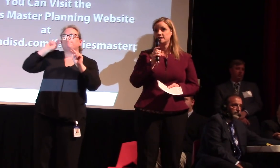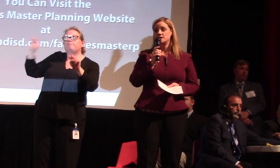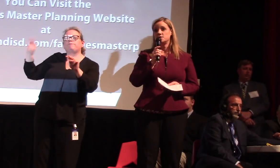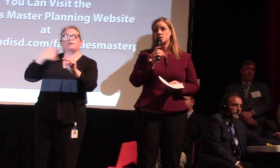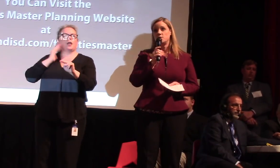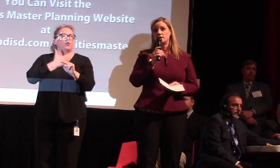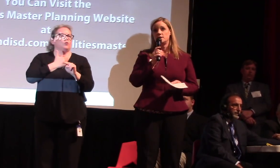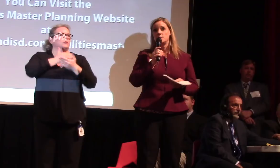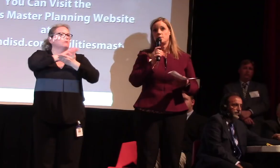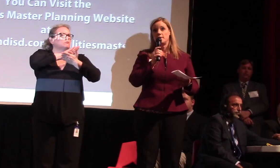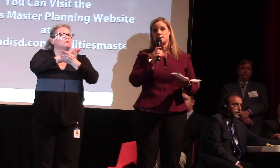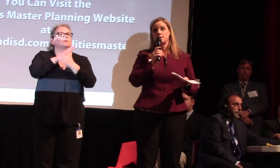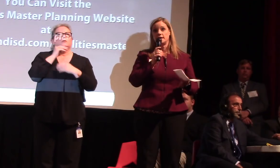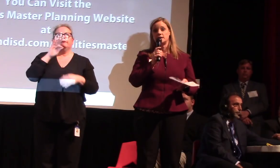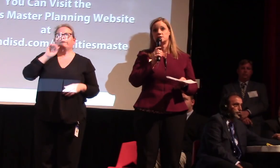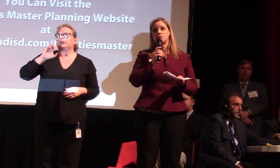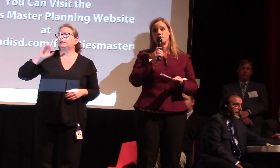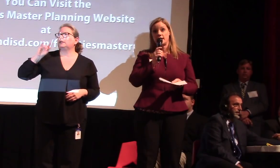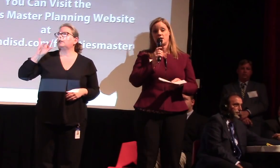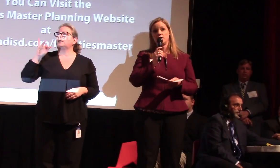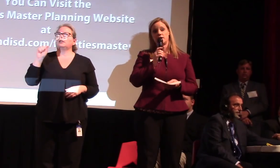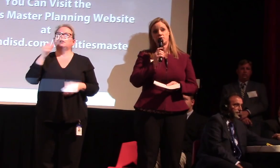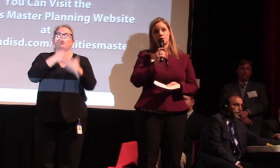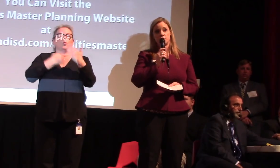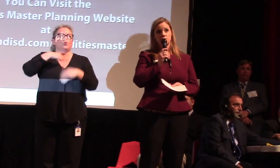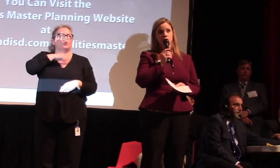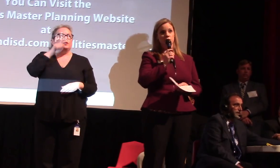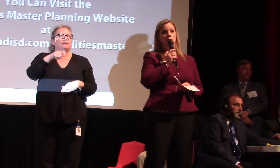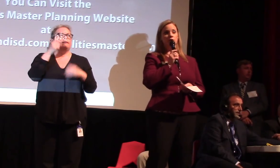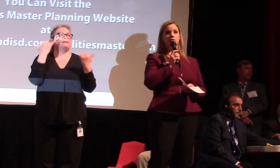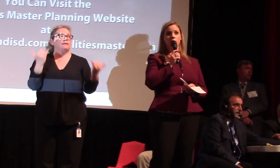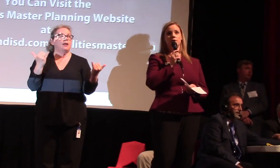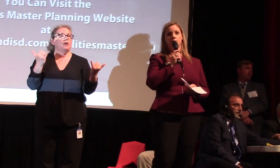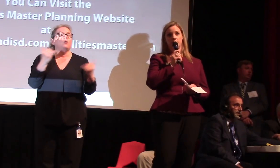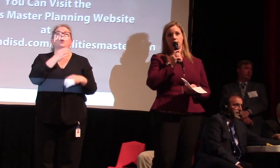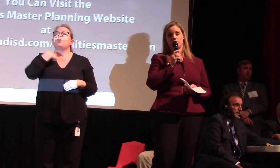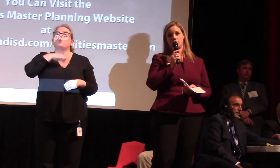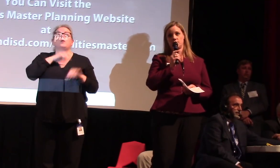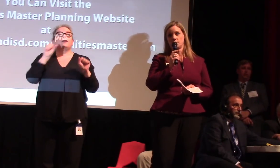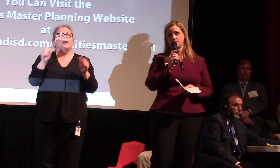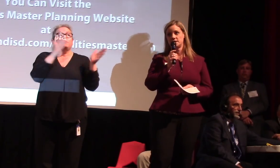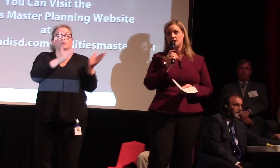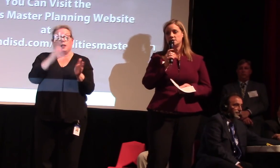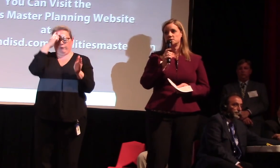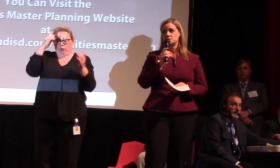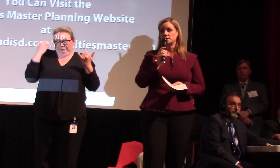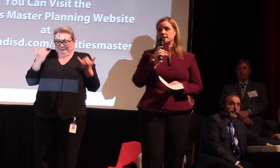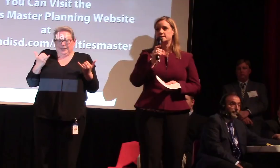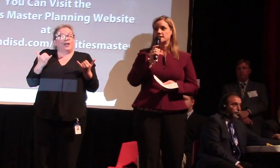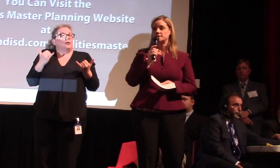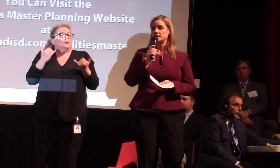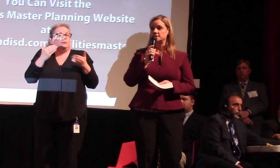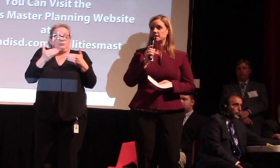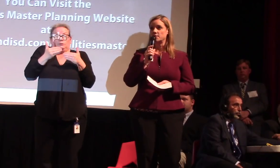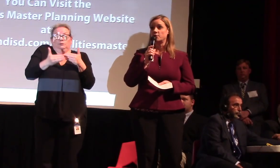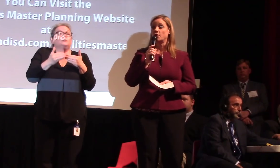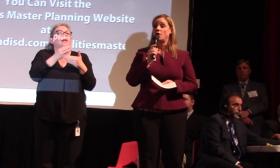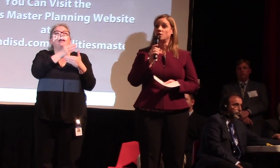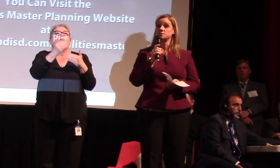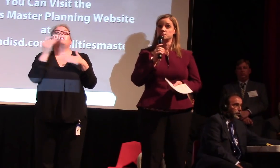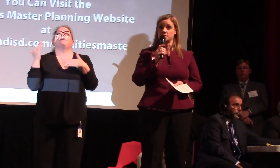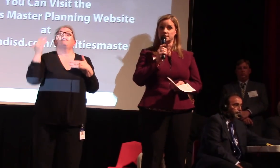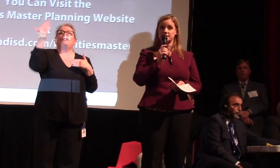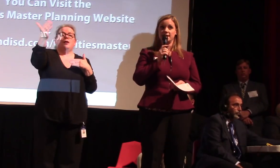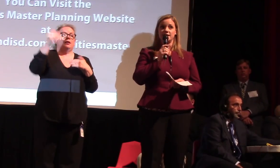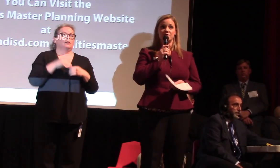needs so that we can make plans for now and for the future with your input and your voice. So it's really a time to come together for